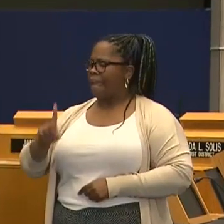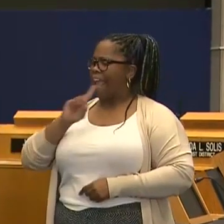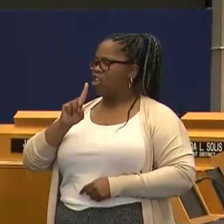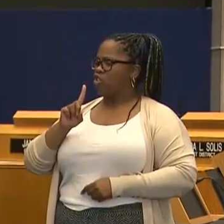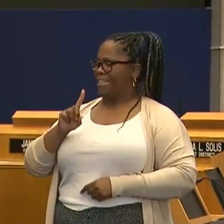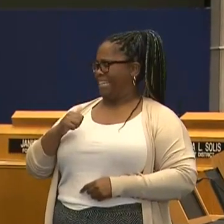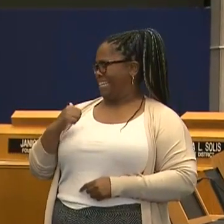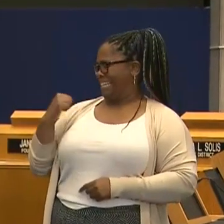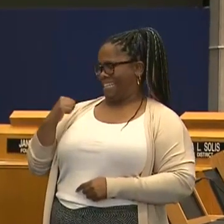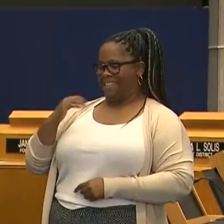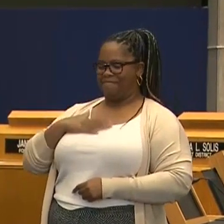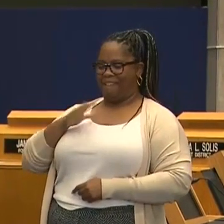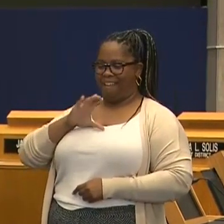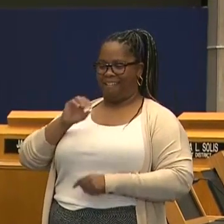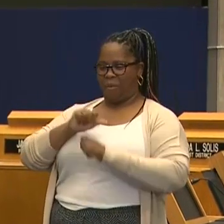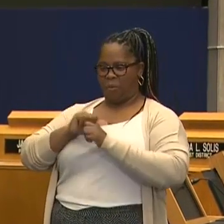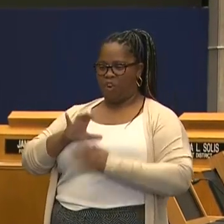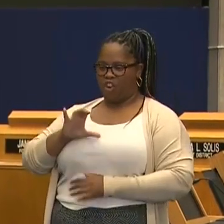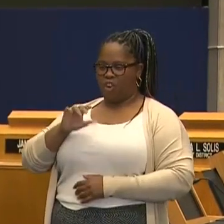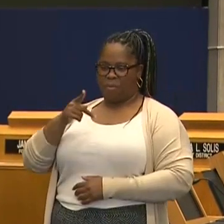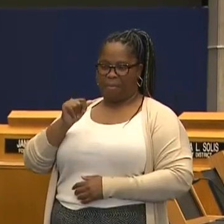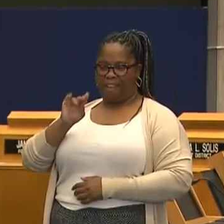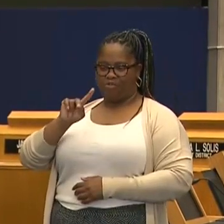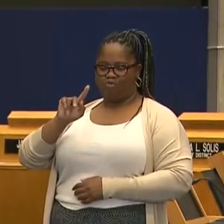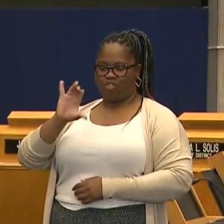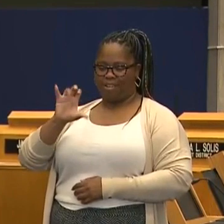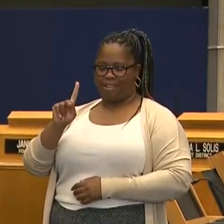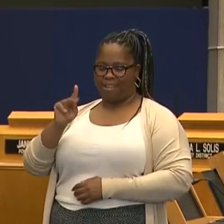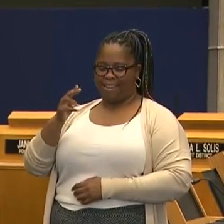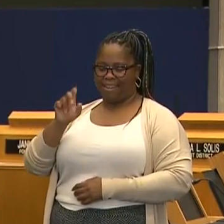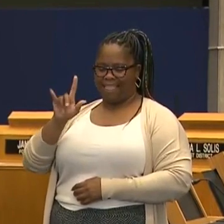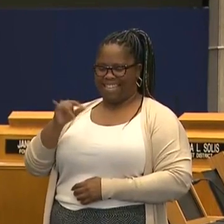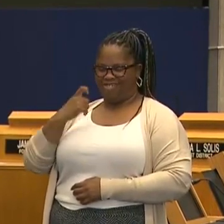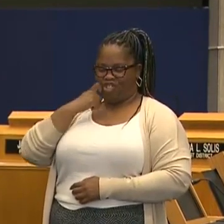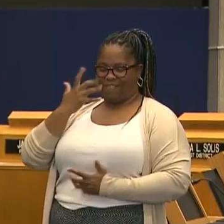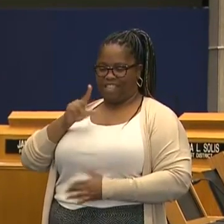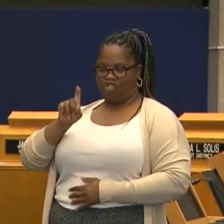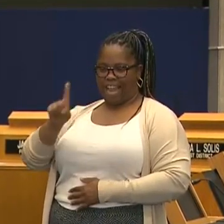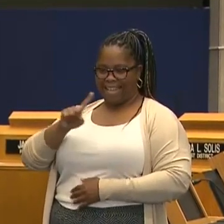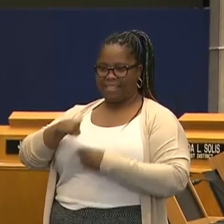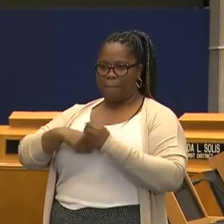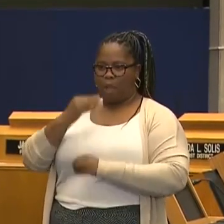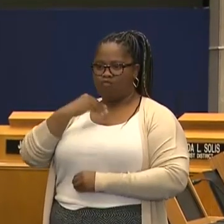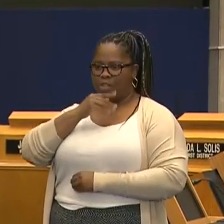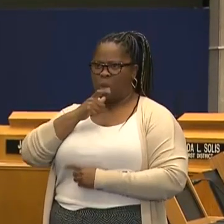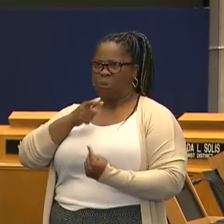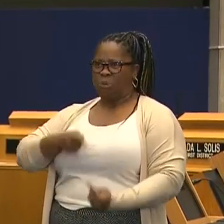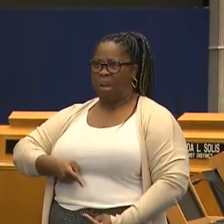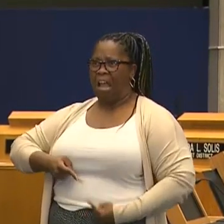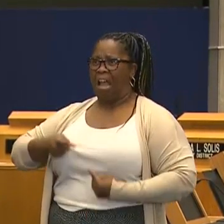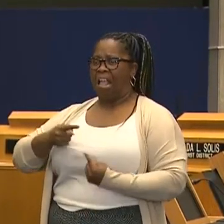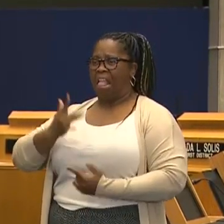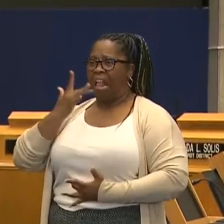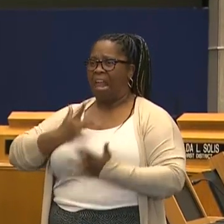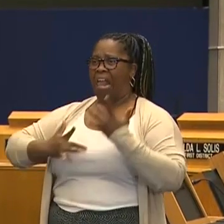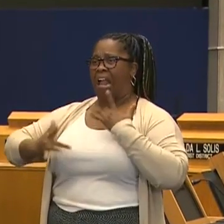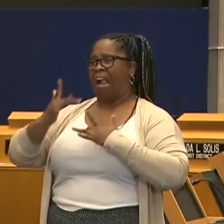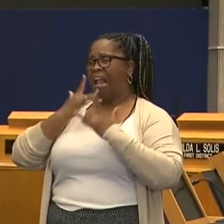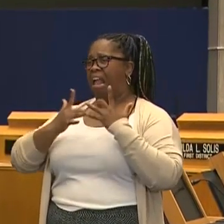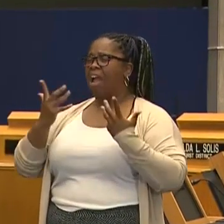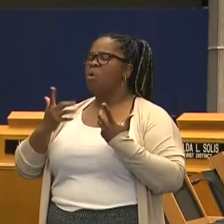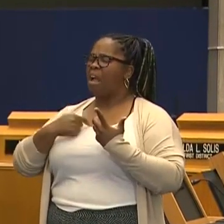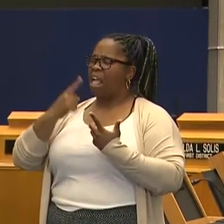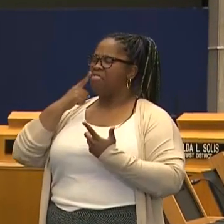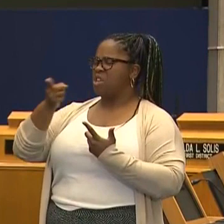Healy, just asked the question that I had, which is about restaurants struggling for their survival and to keep their employees. I think you mostly